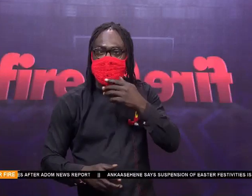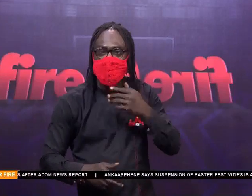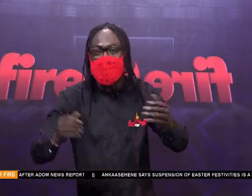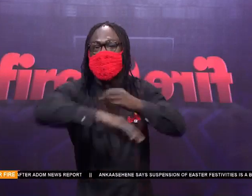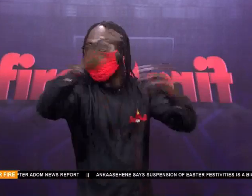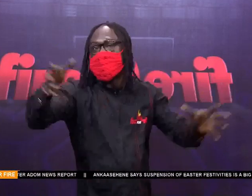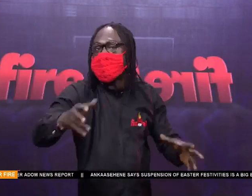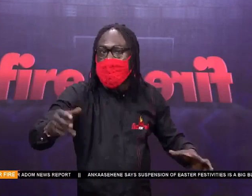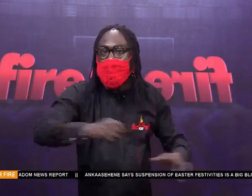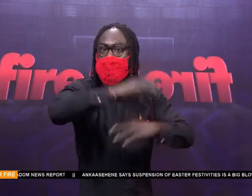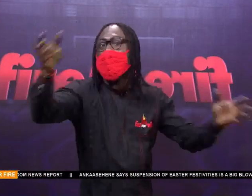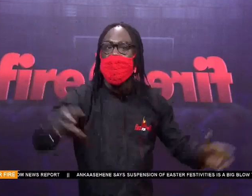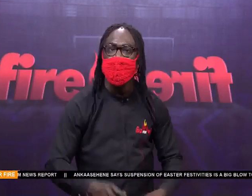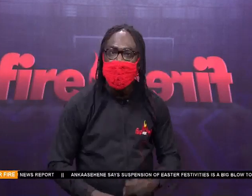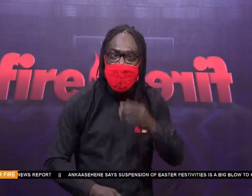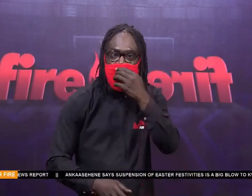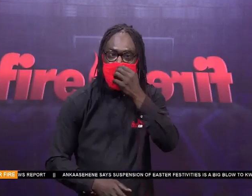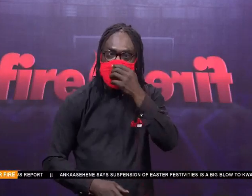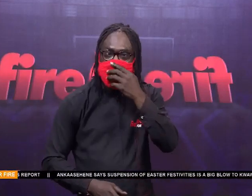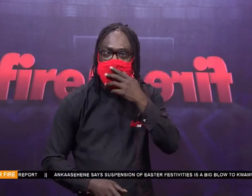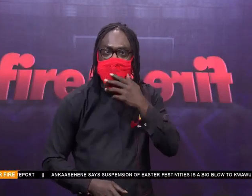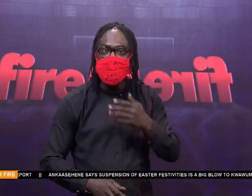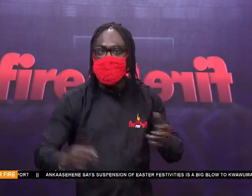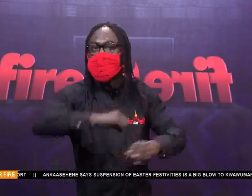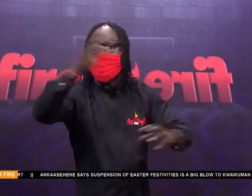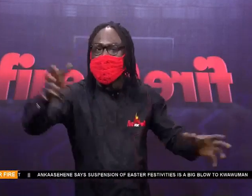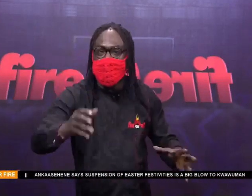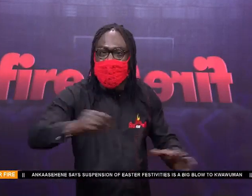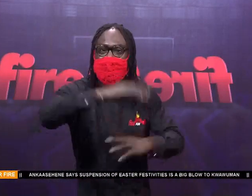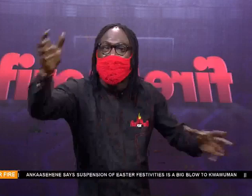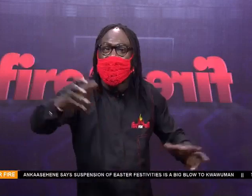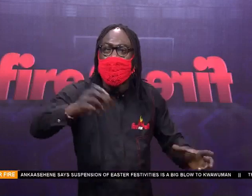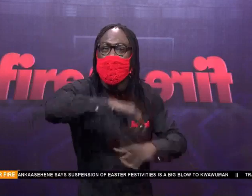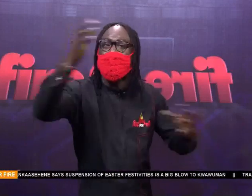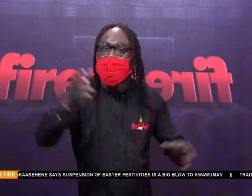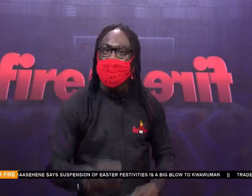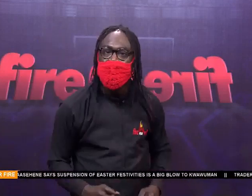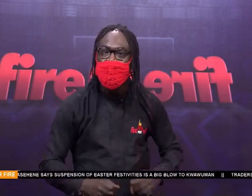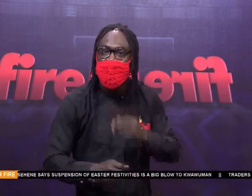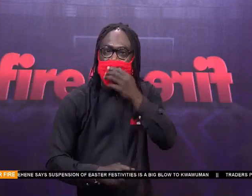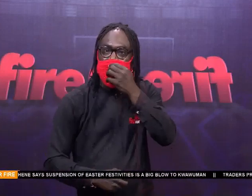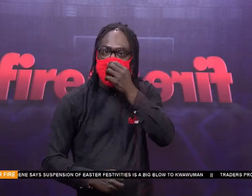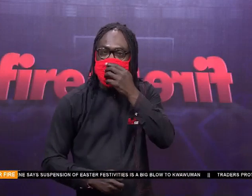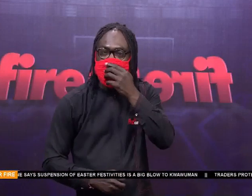The goalkeeper is Abalora. Two-match, Razak Abalora.